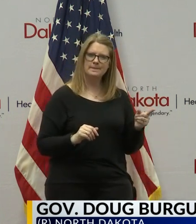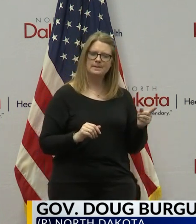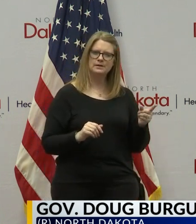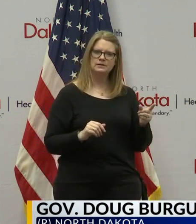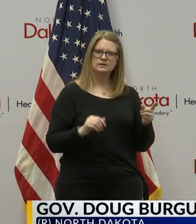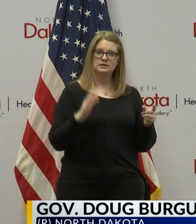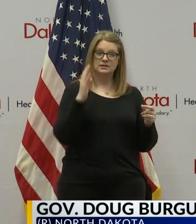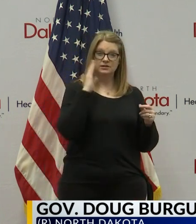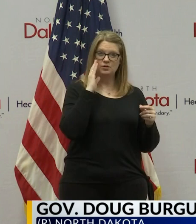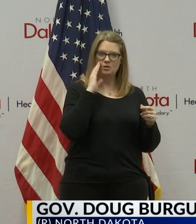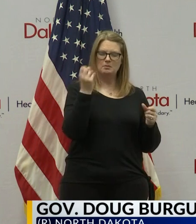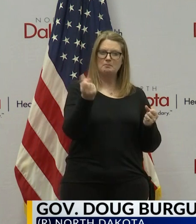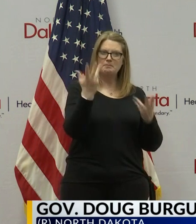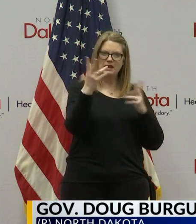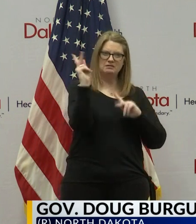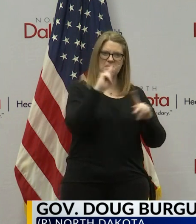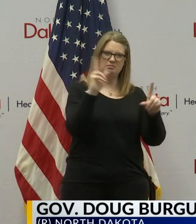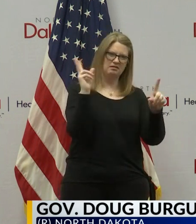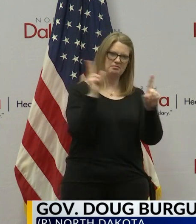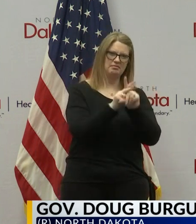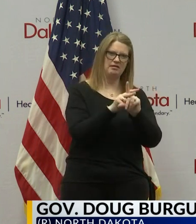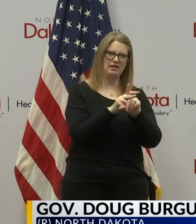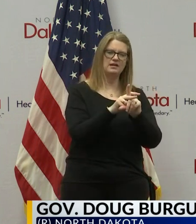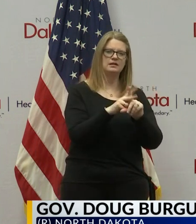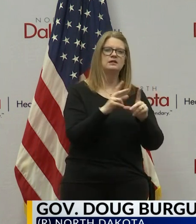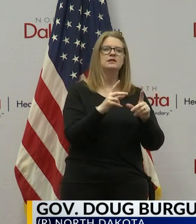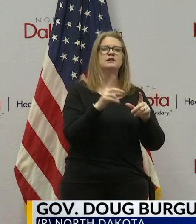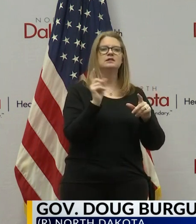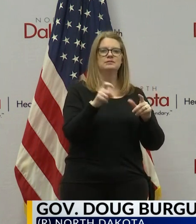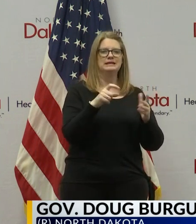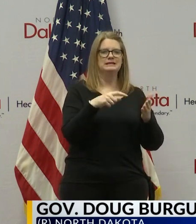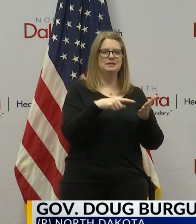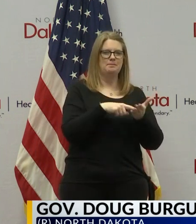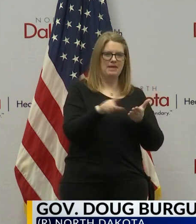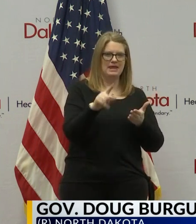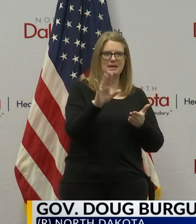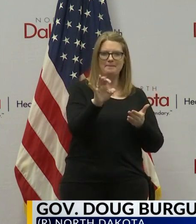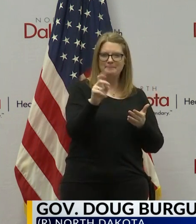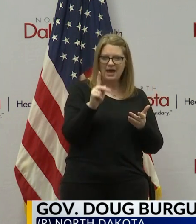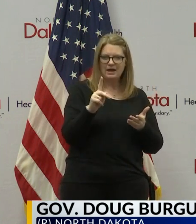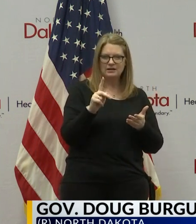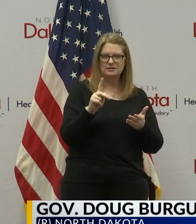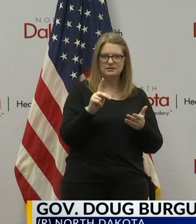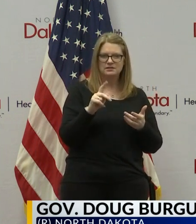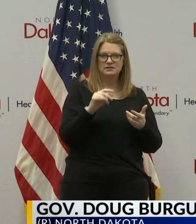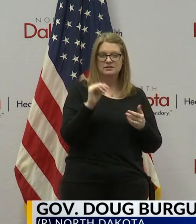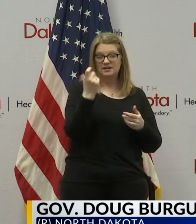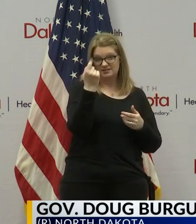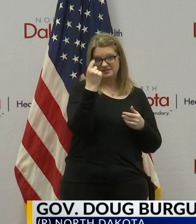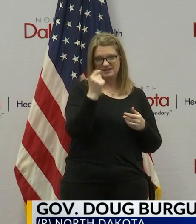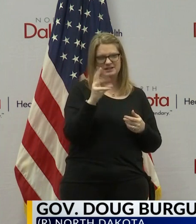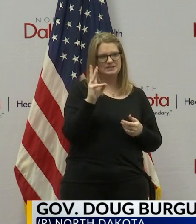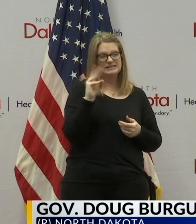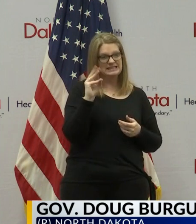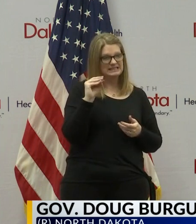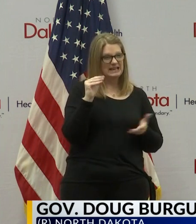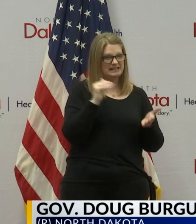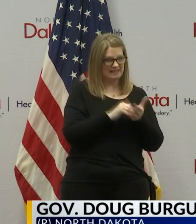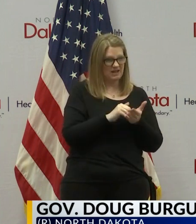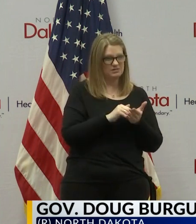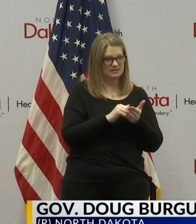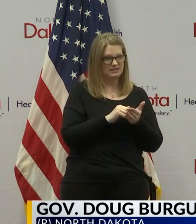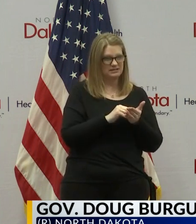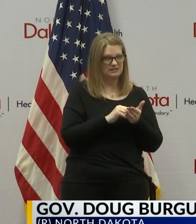of the high volume, and we've got to pay by back weeks, there was about 60,000 back weeks. So take number of